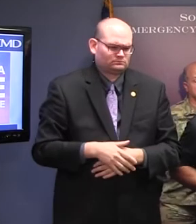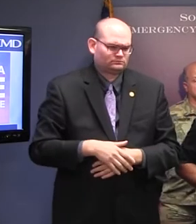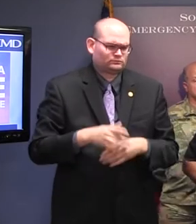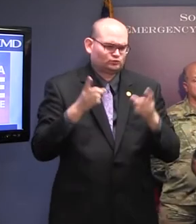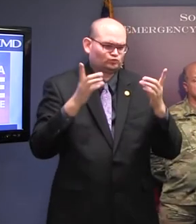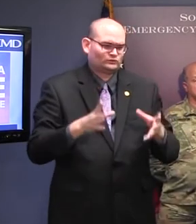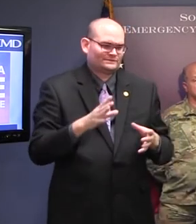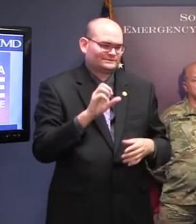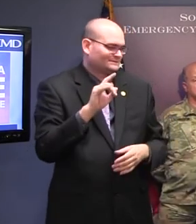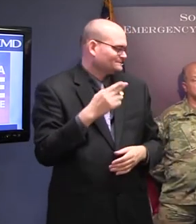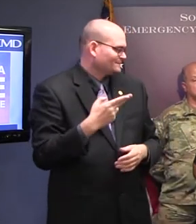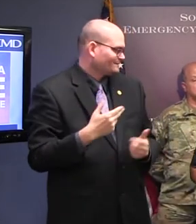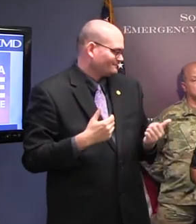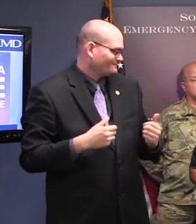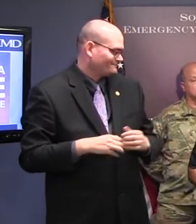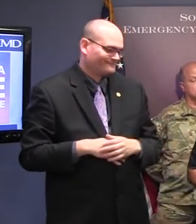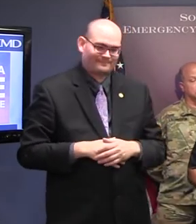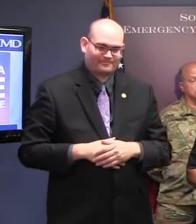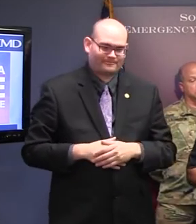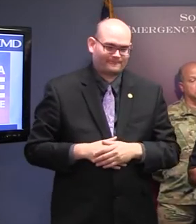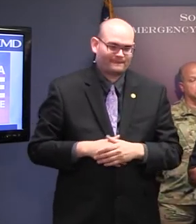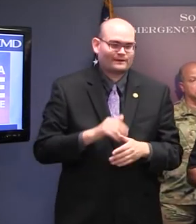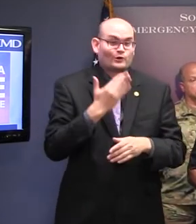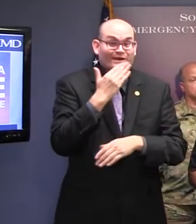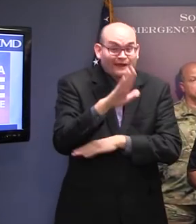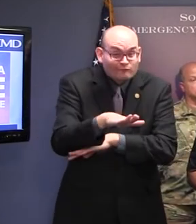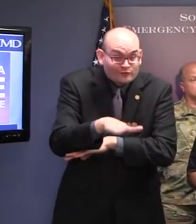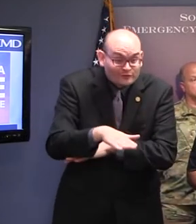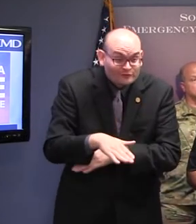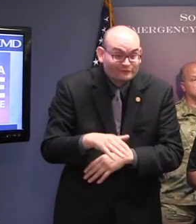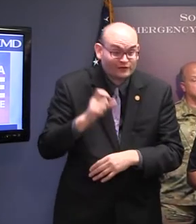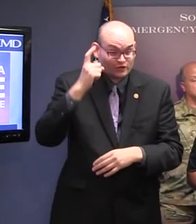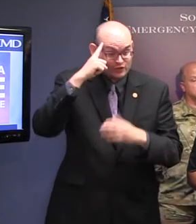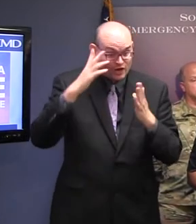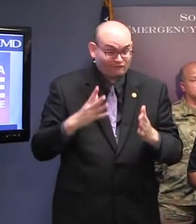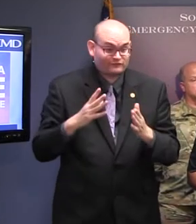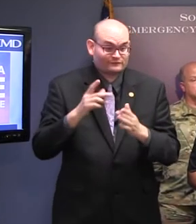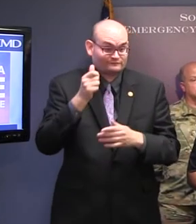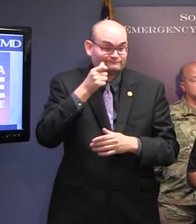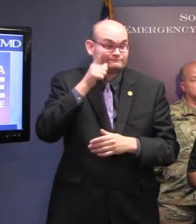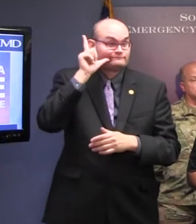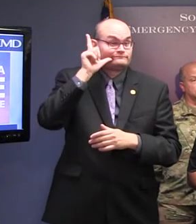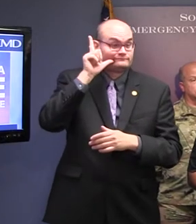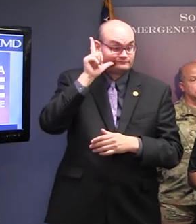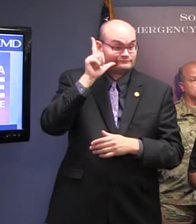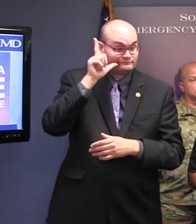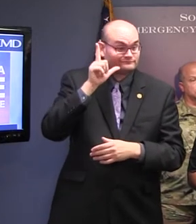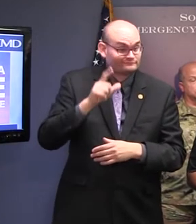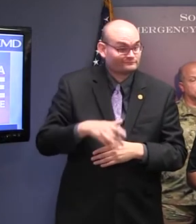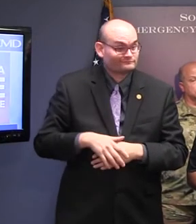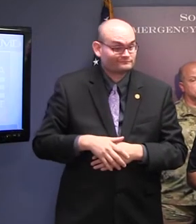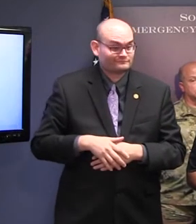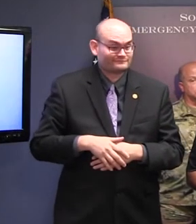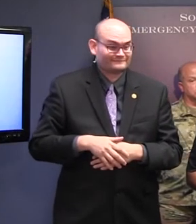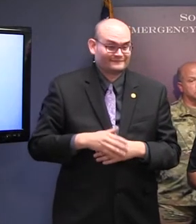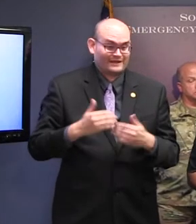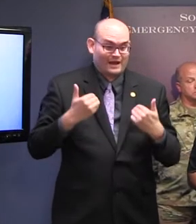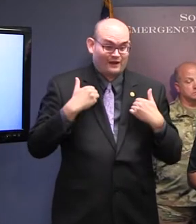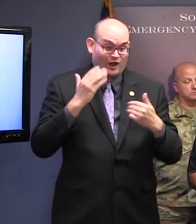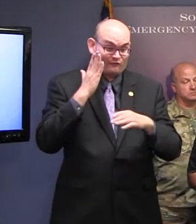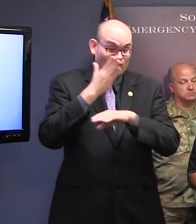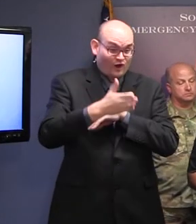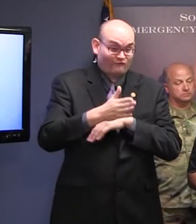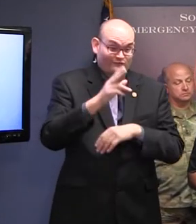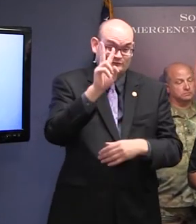Thank you, Governor. Good afternoon, everyone. As the Governor mentioned earlier, we have over 2,300 law